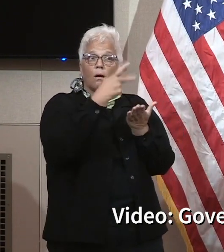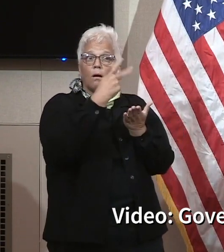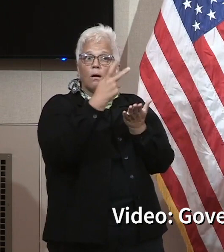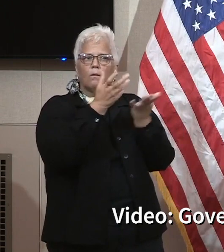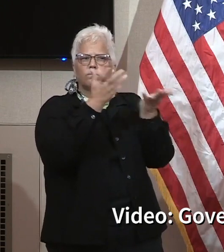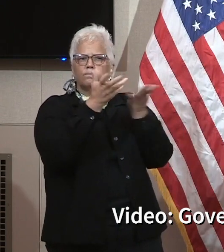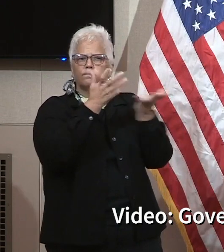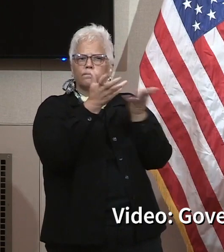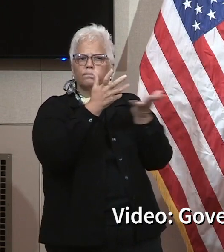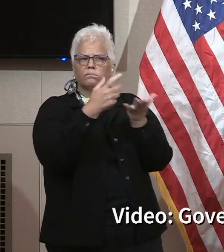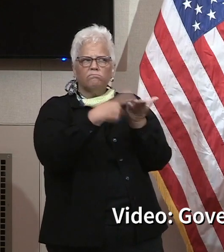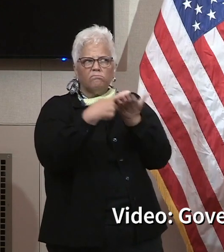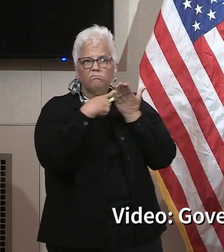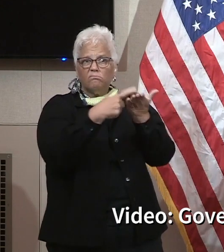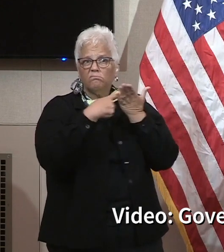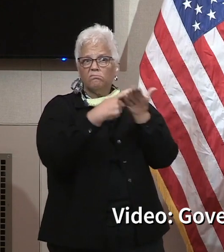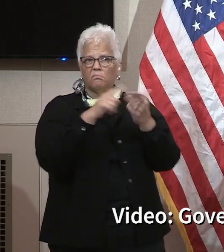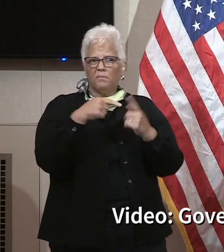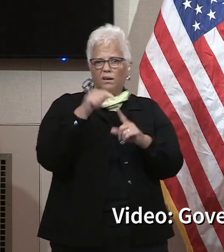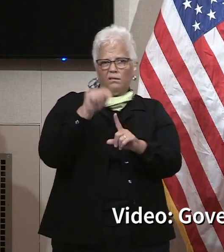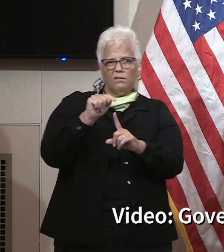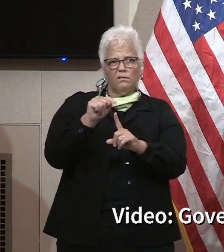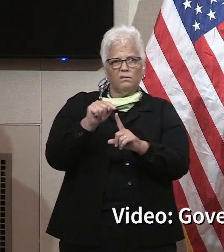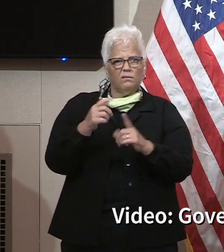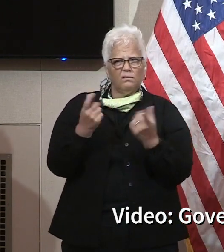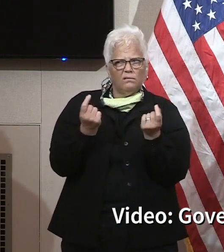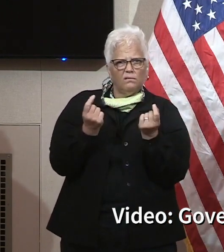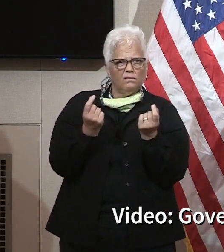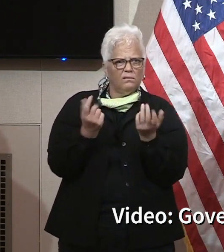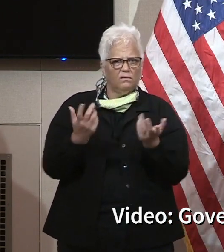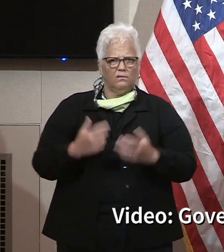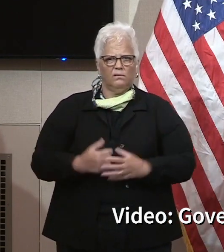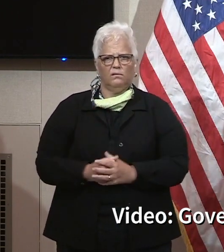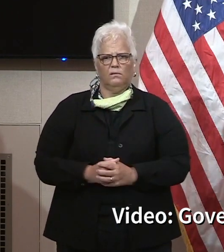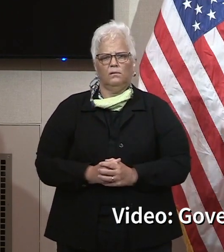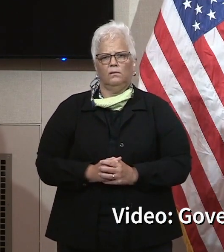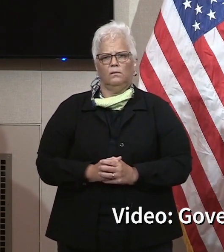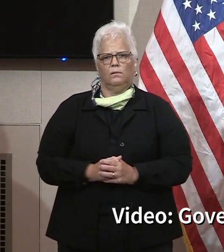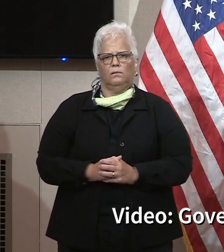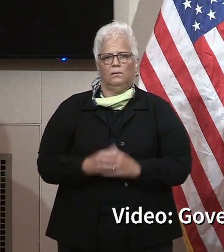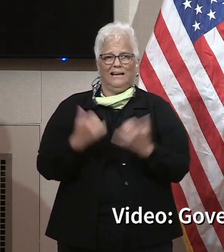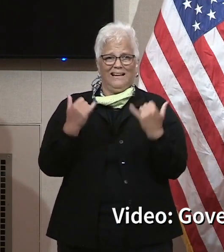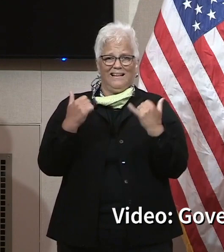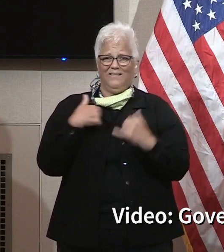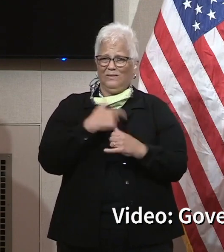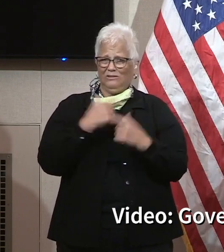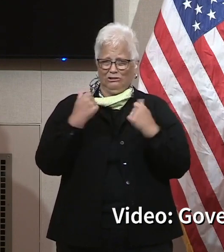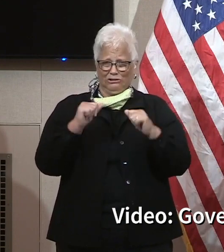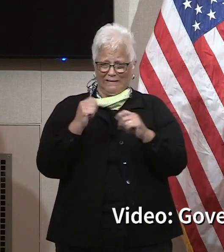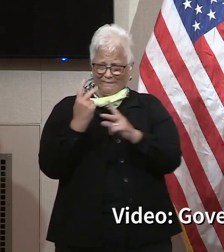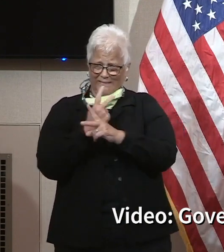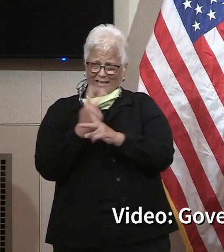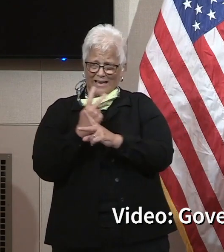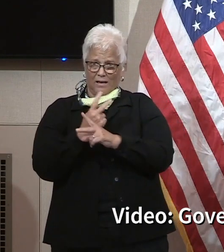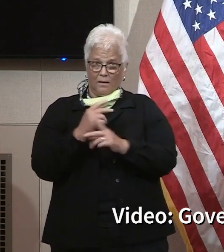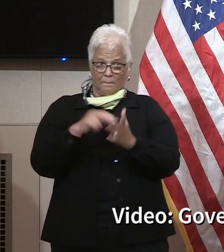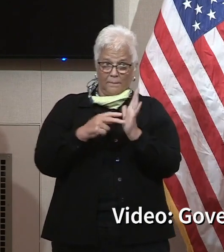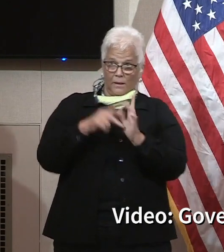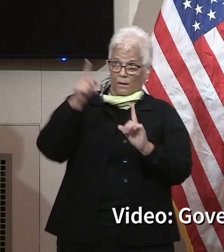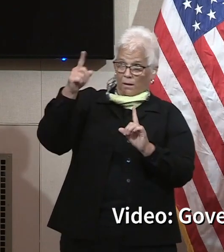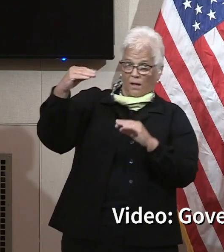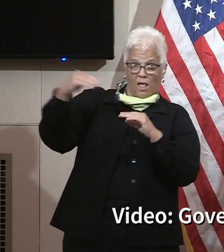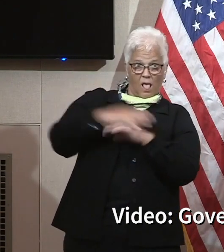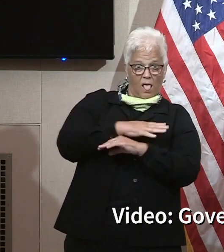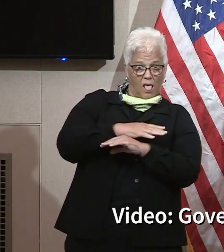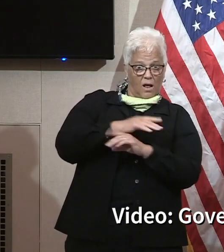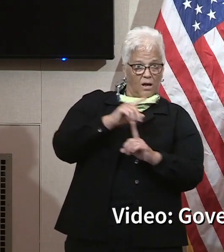Does it stop on the, on the prosecution of crimes or does it, does it move into taxations? All those,